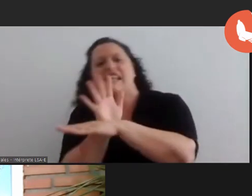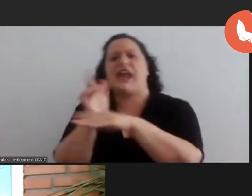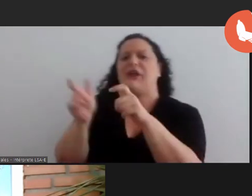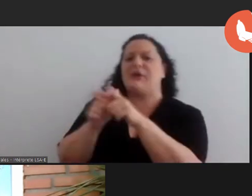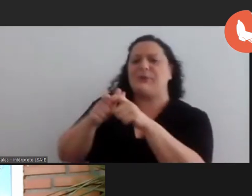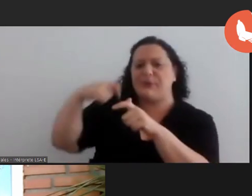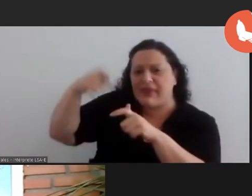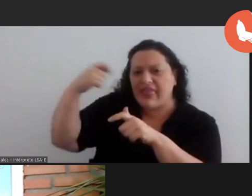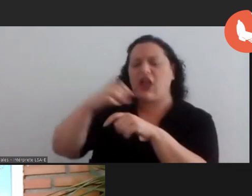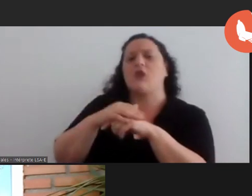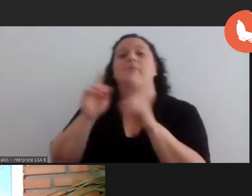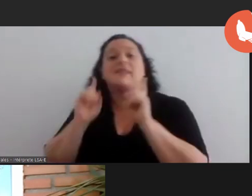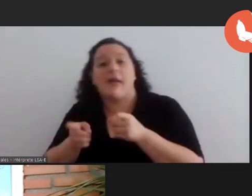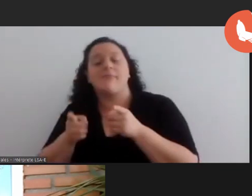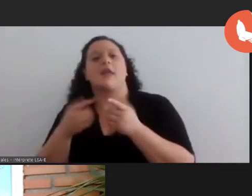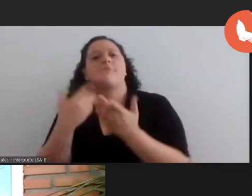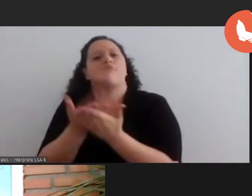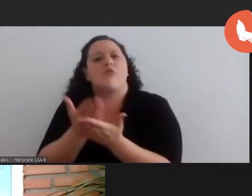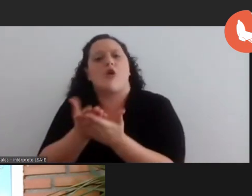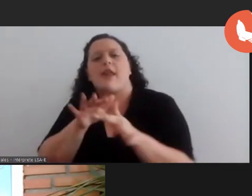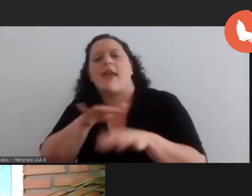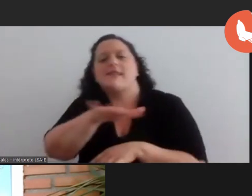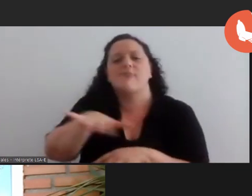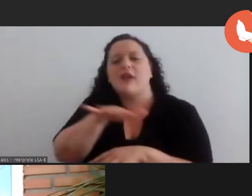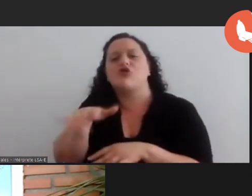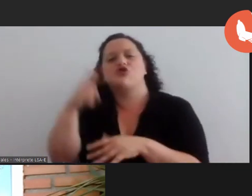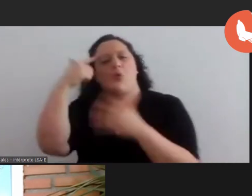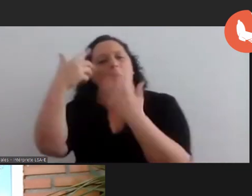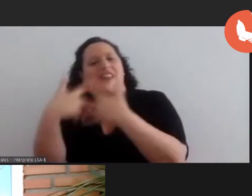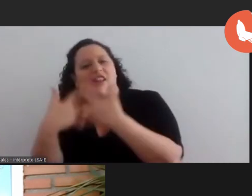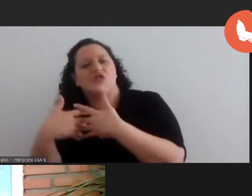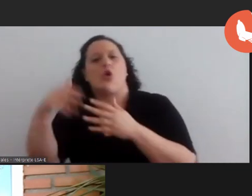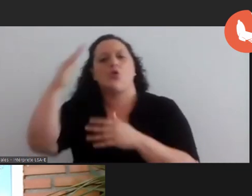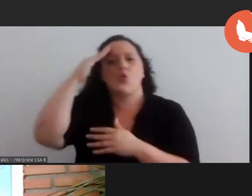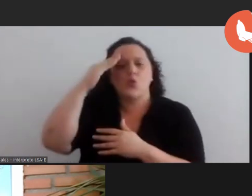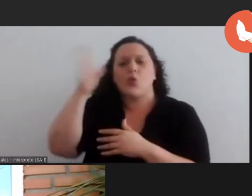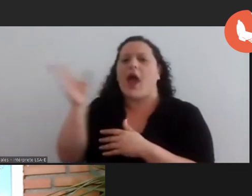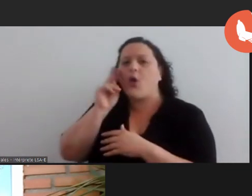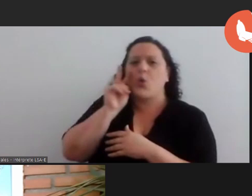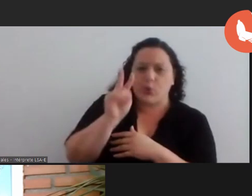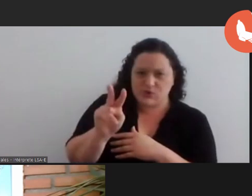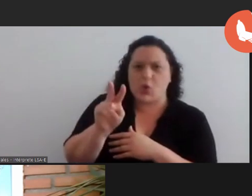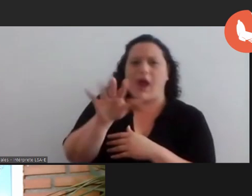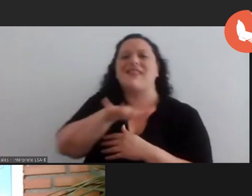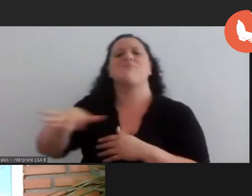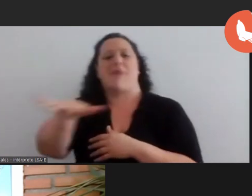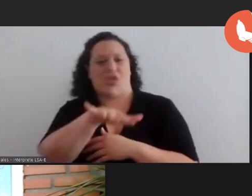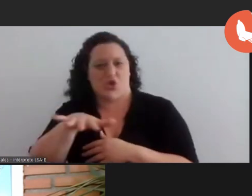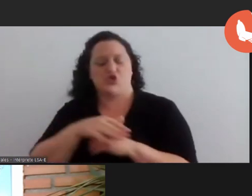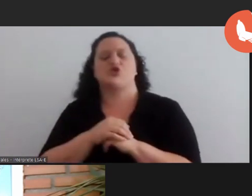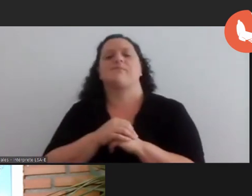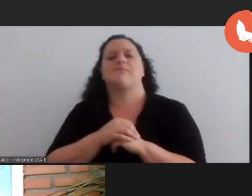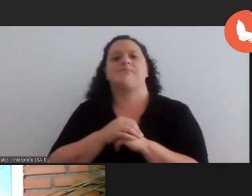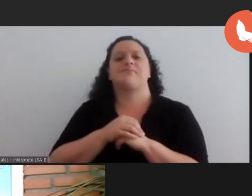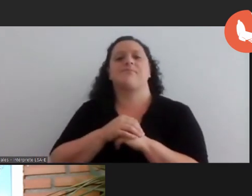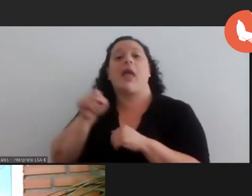formats and reflecting on digital culture and the audiovisual media at la casa encendida